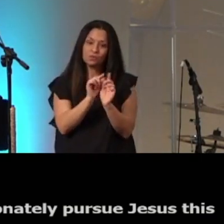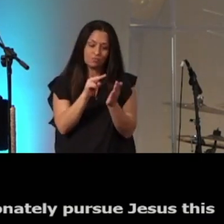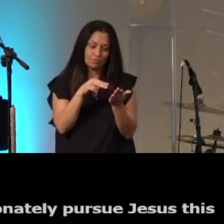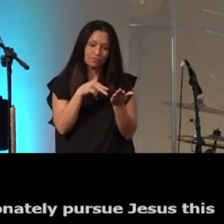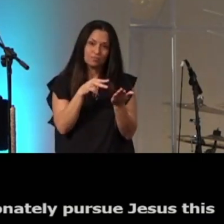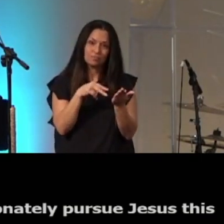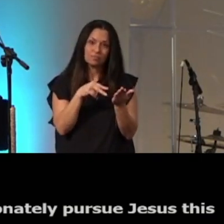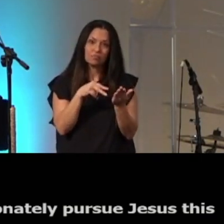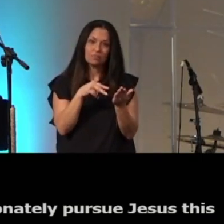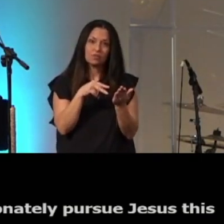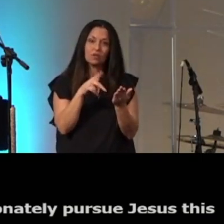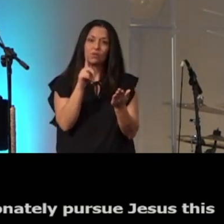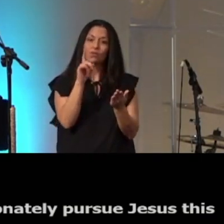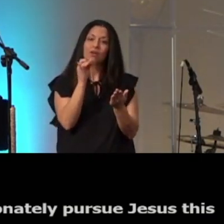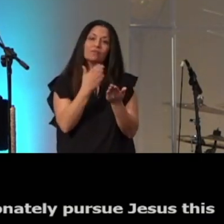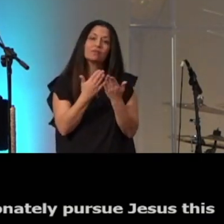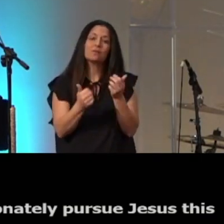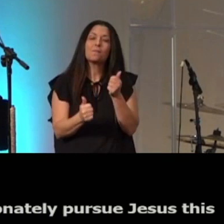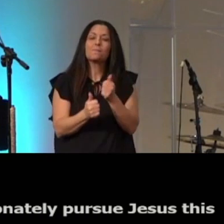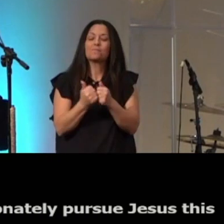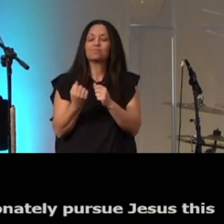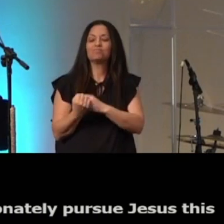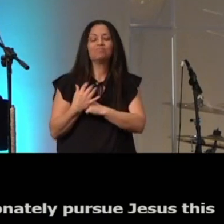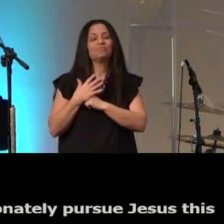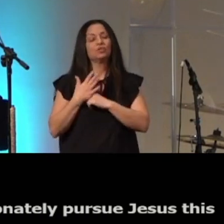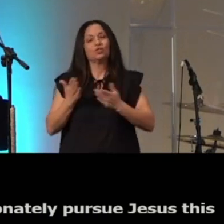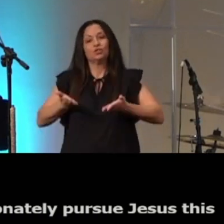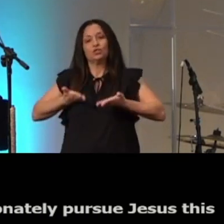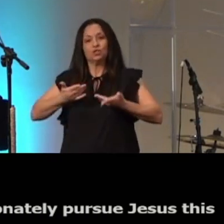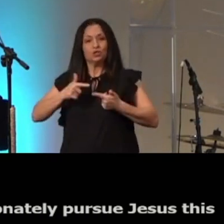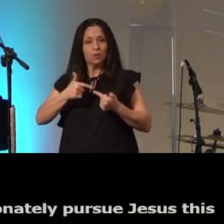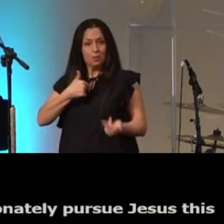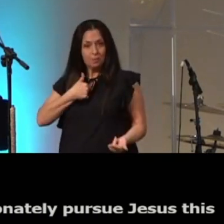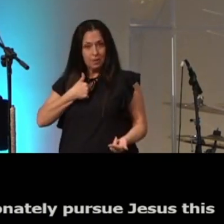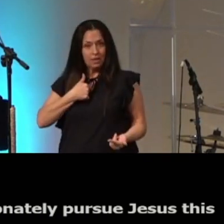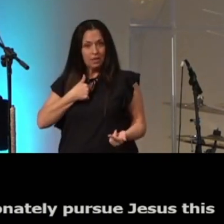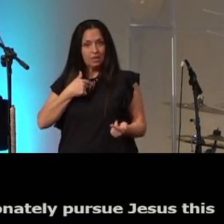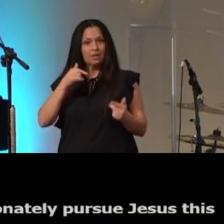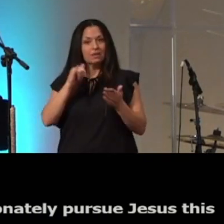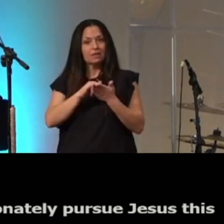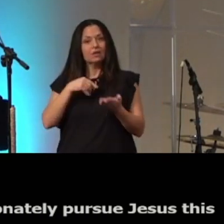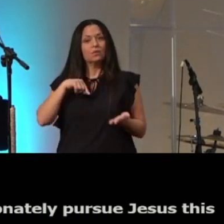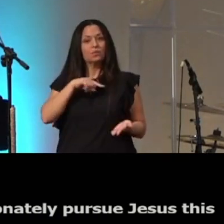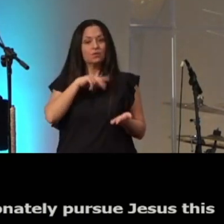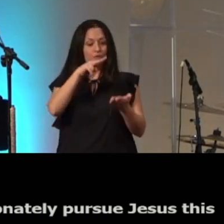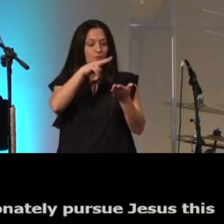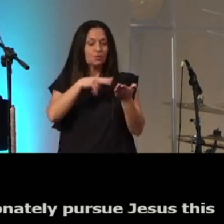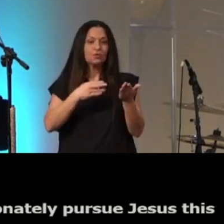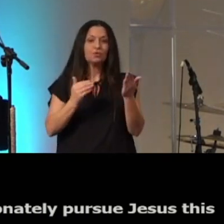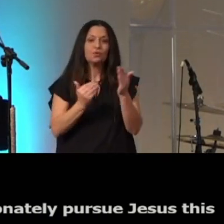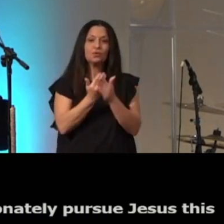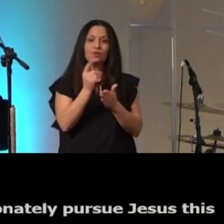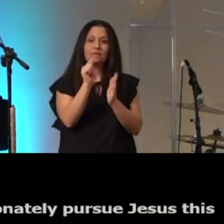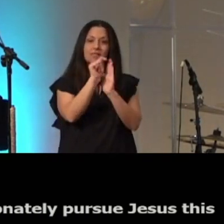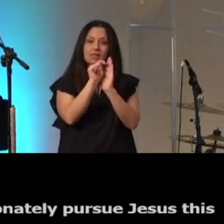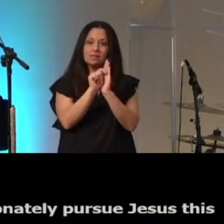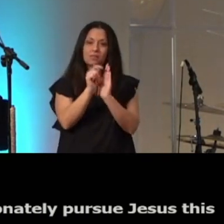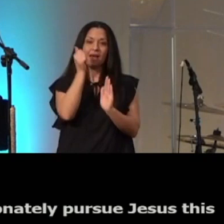one of the things that is most encouraging to me being a part of the body here at good news is that we read through the new testament every year together